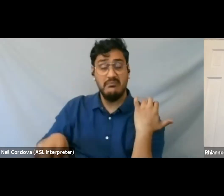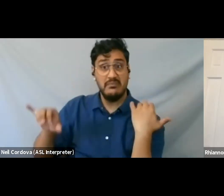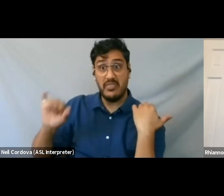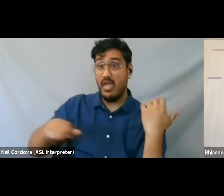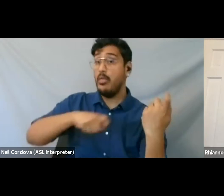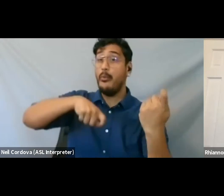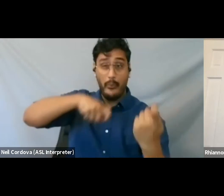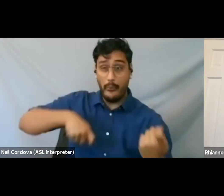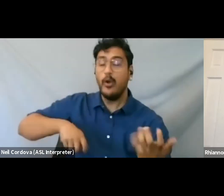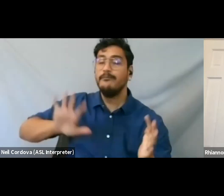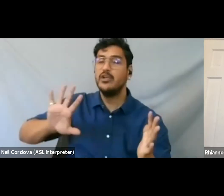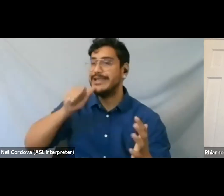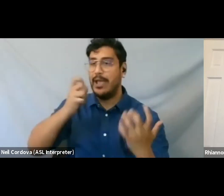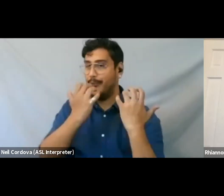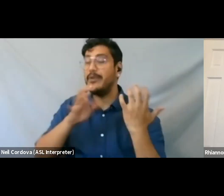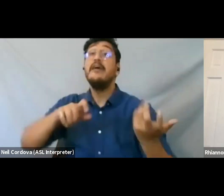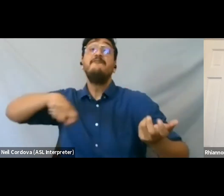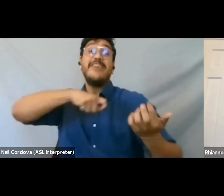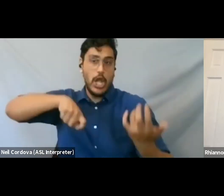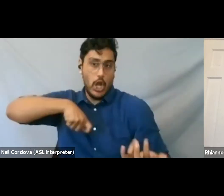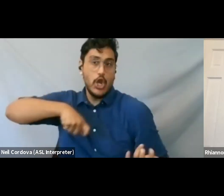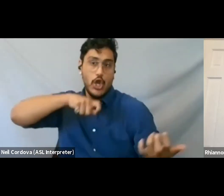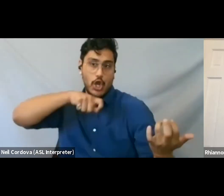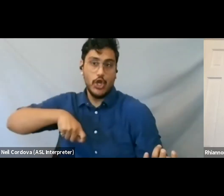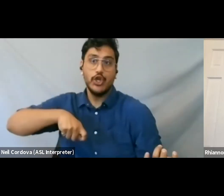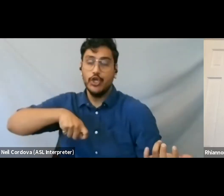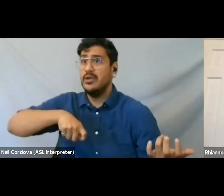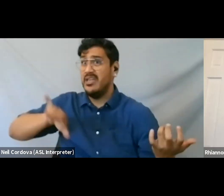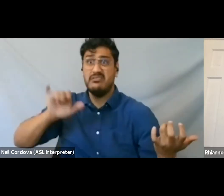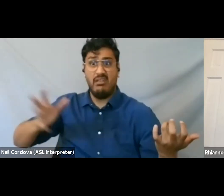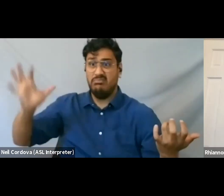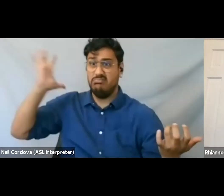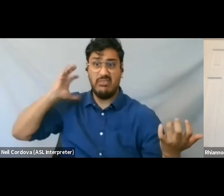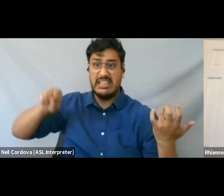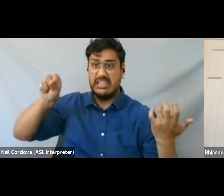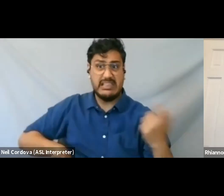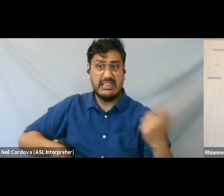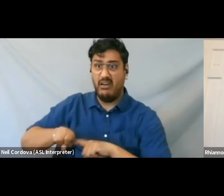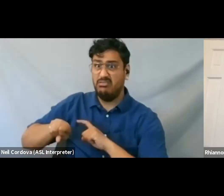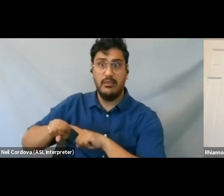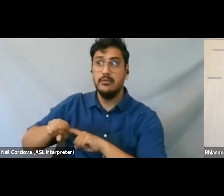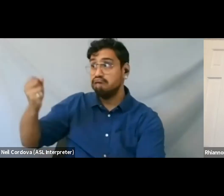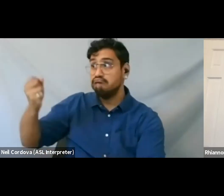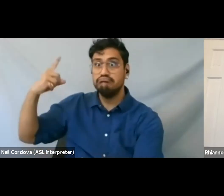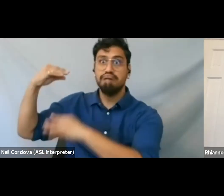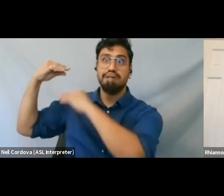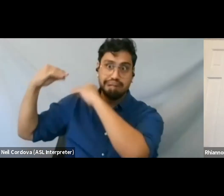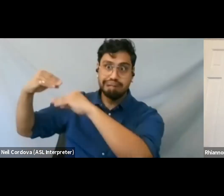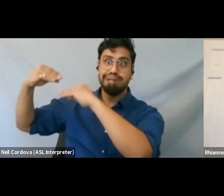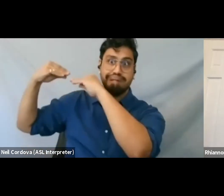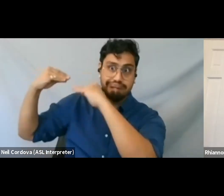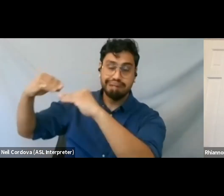all over the United States, but particularly in the South. That had been passed down through an oral tradition